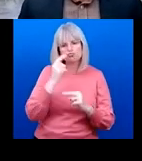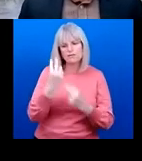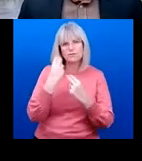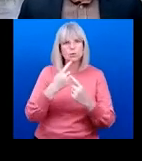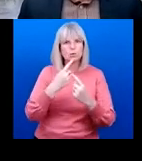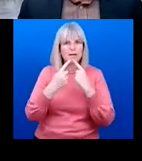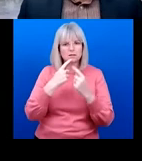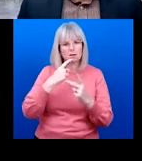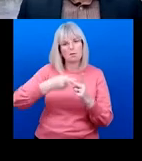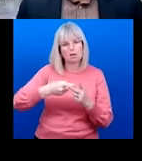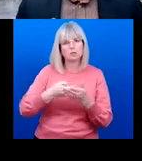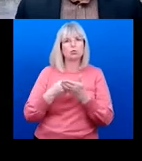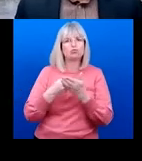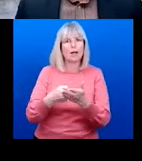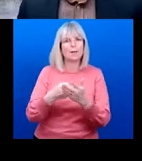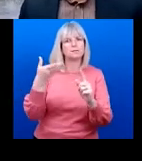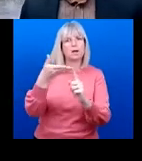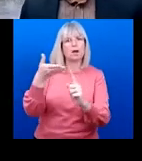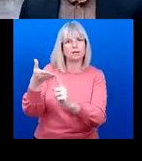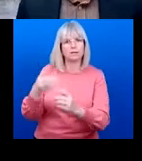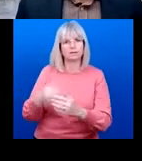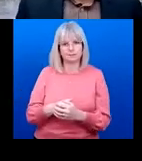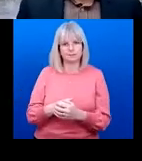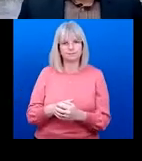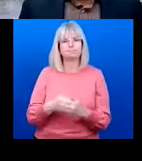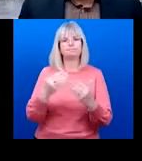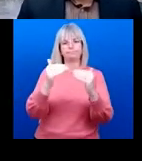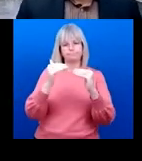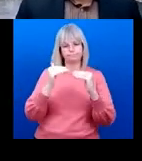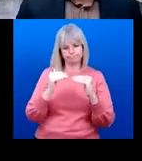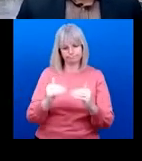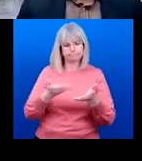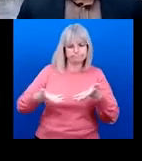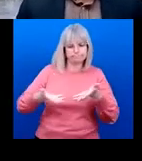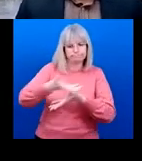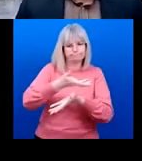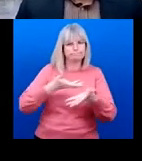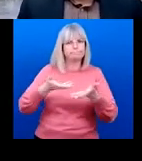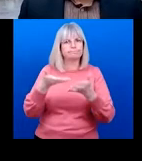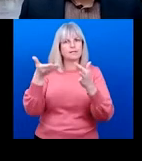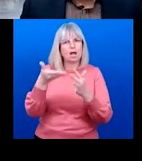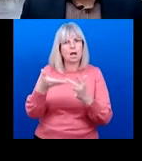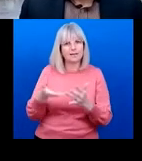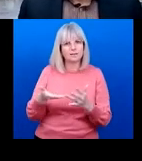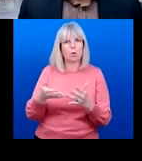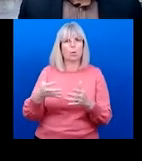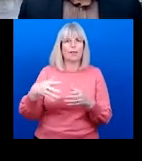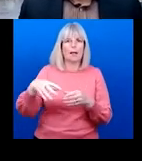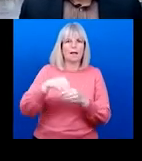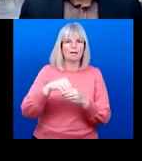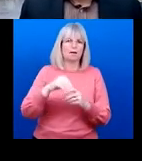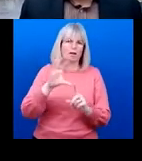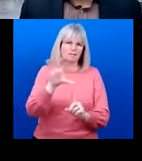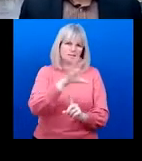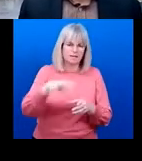This then involved these preliminary recommendations going through a consultation process with Member States and non state actors via a web based